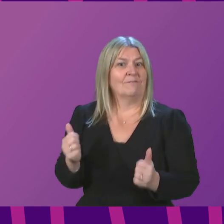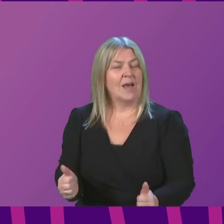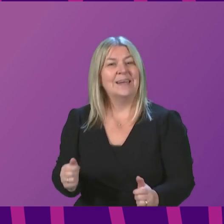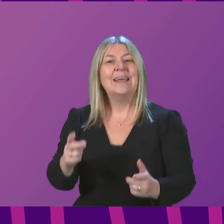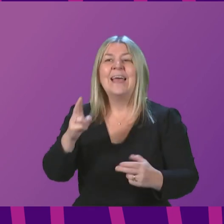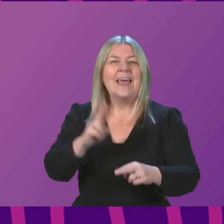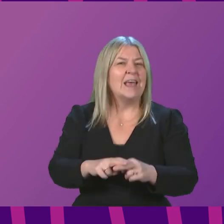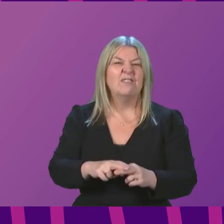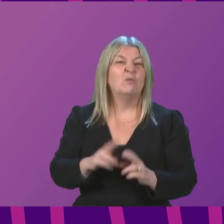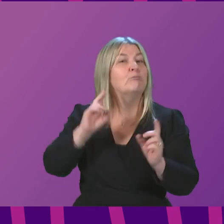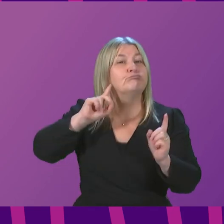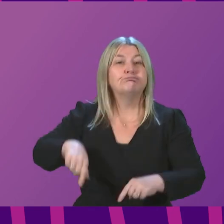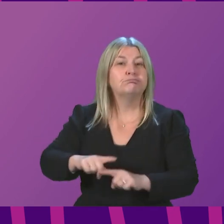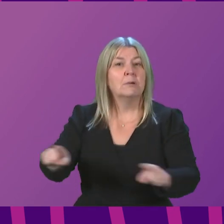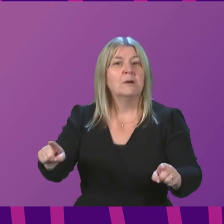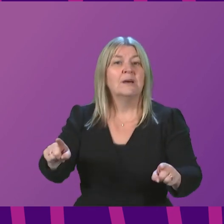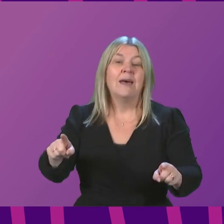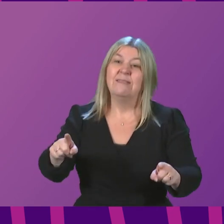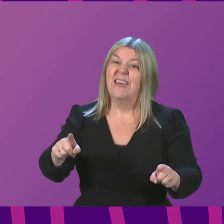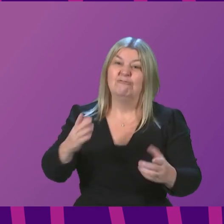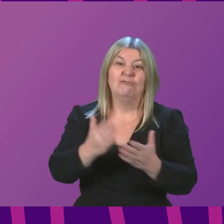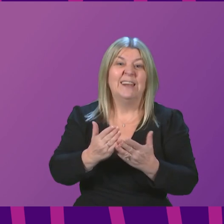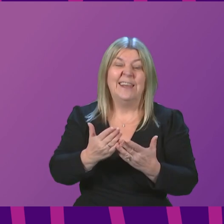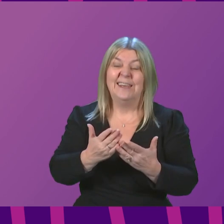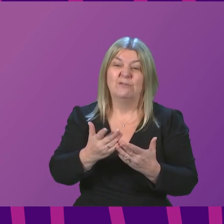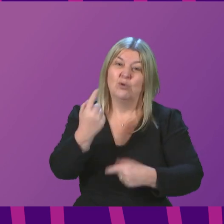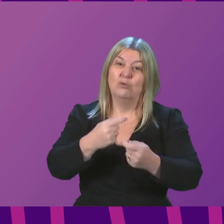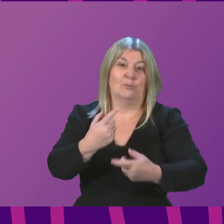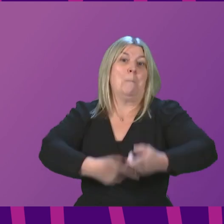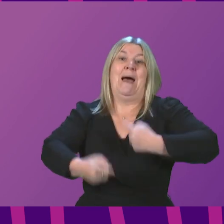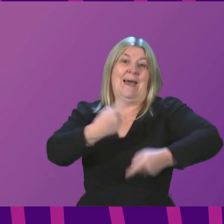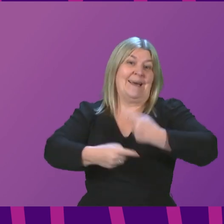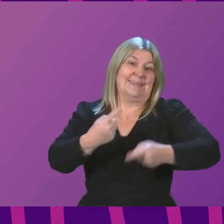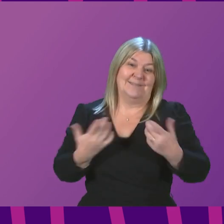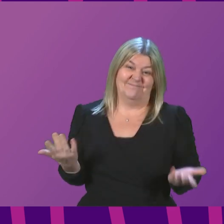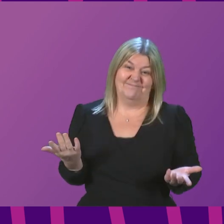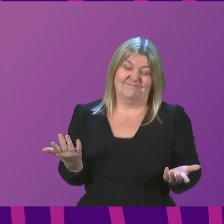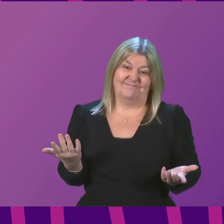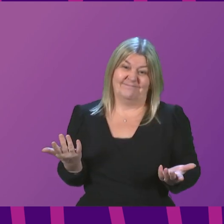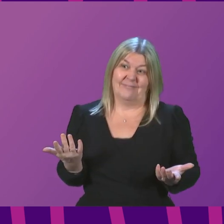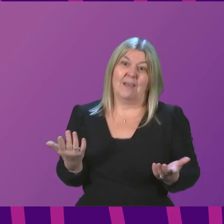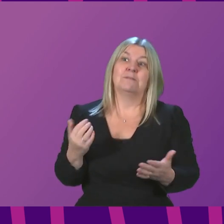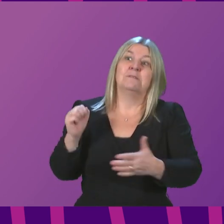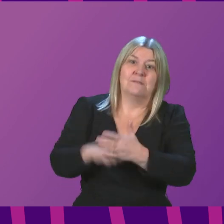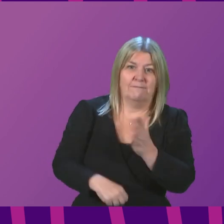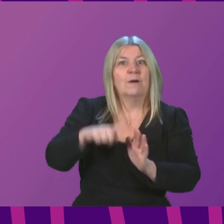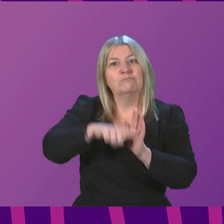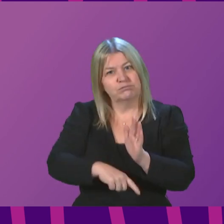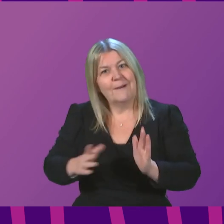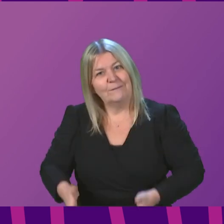propel ourselves forward. So, difficult though it is for everybody, we have got to make sure we get these judgments as right as we possibly can.